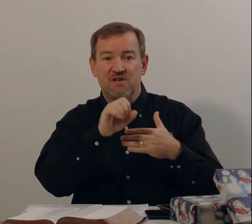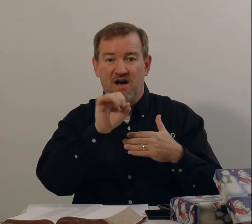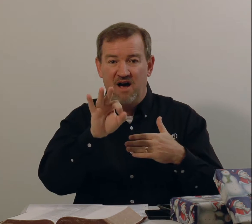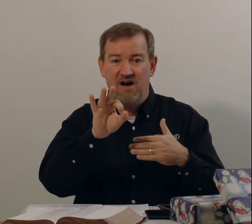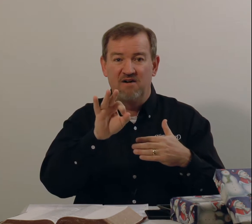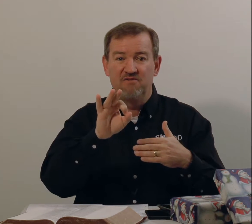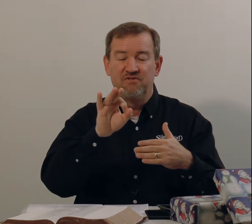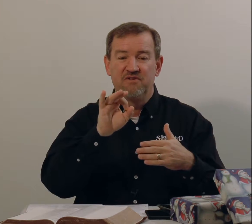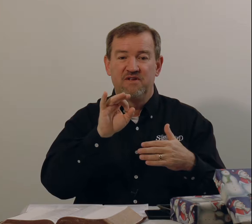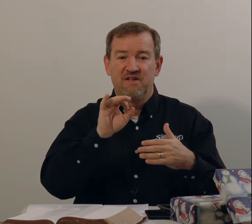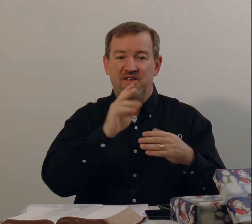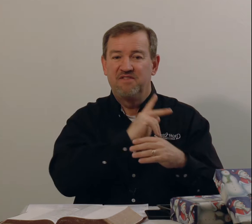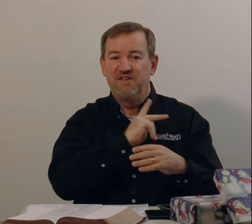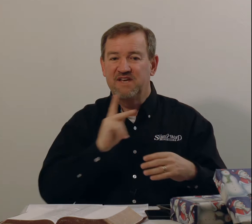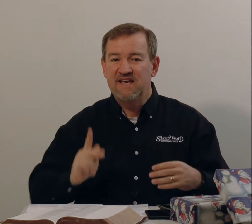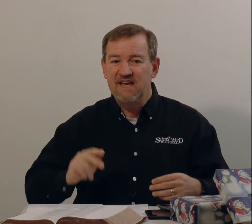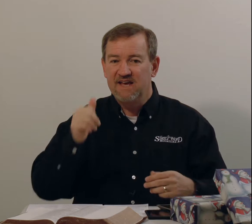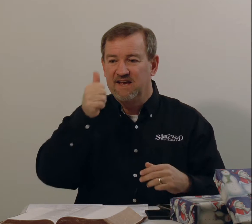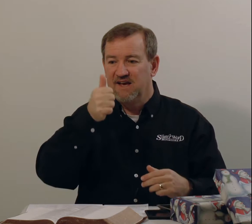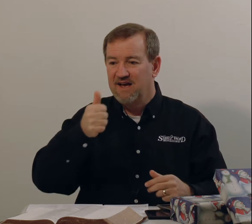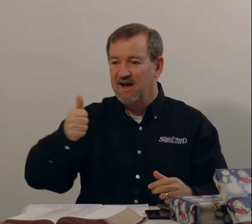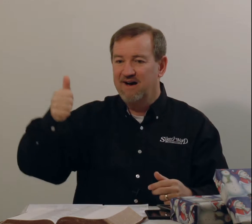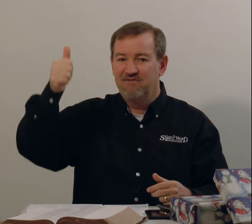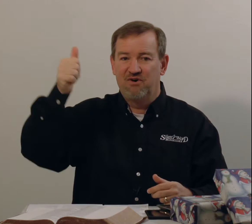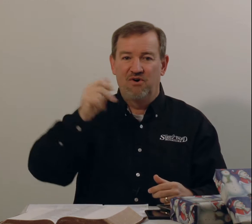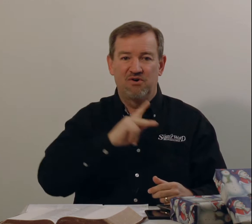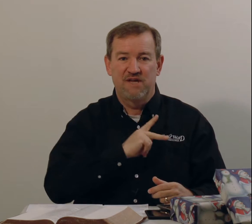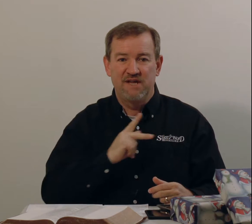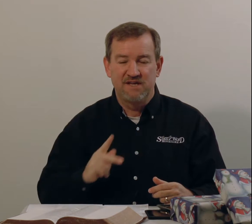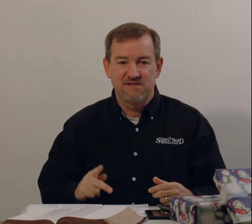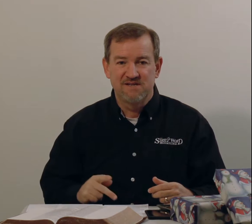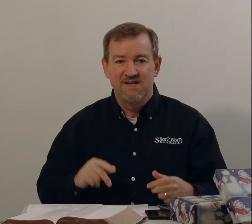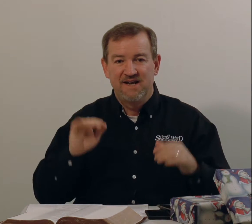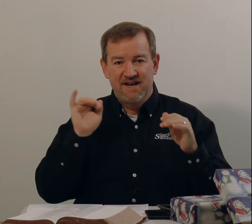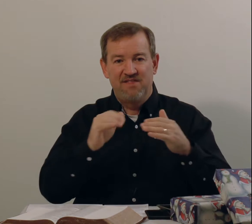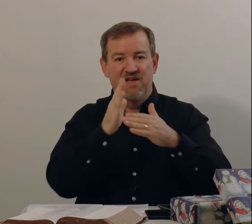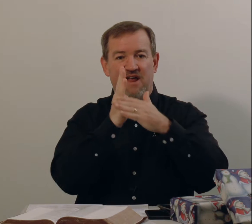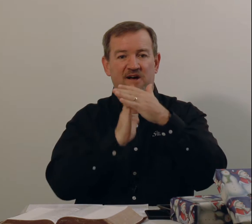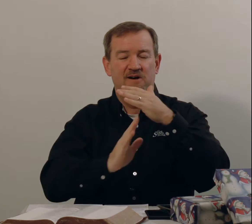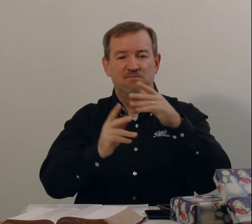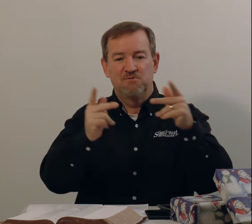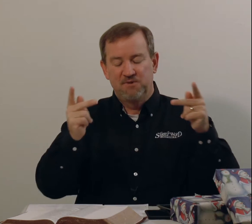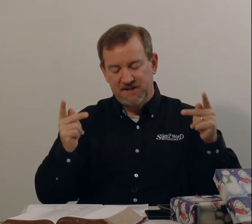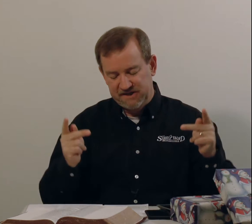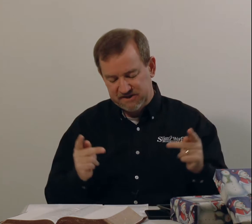of the King of all kings in that humble place.